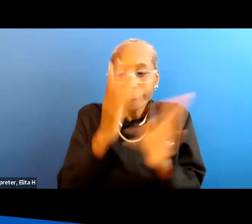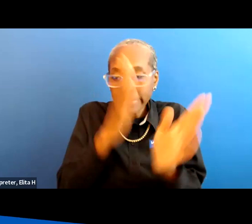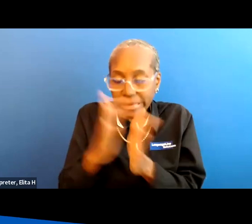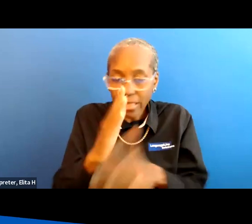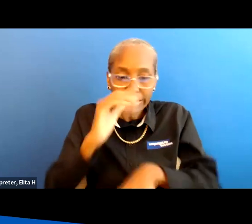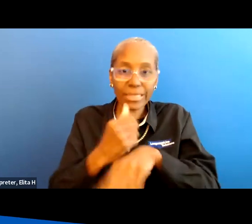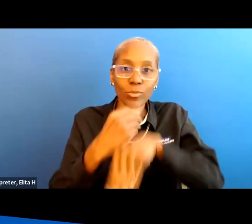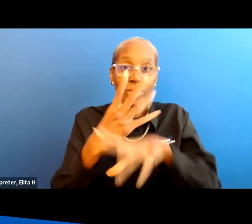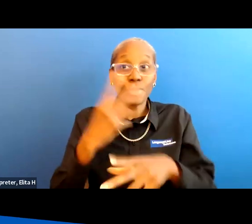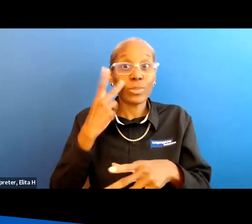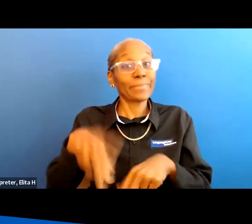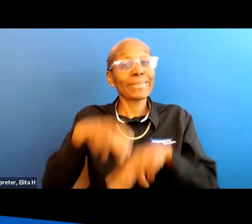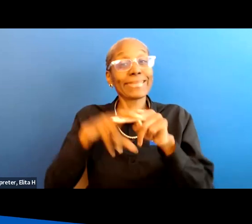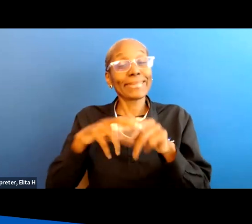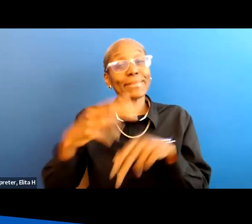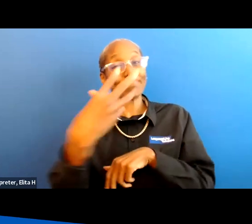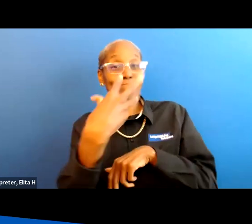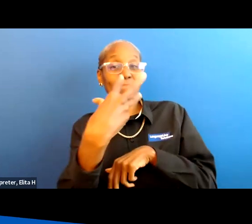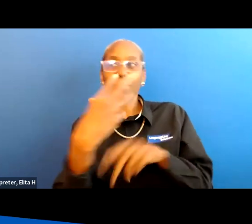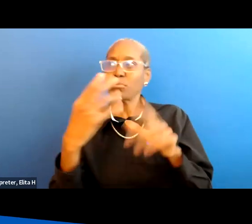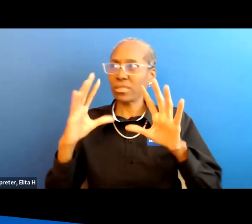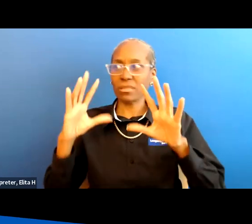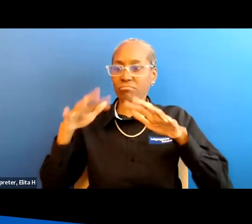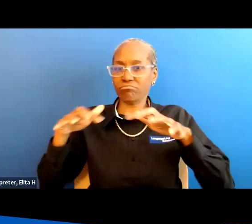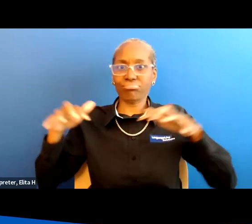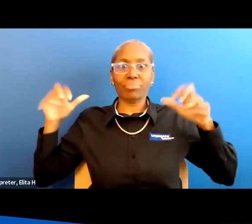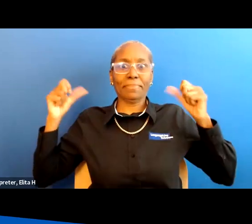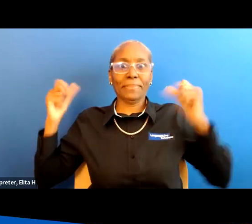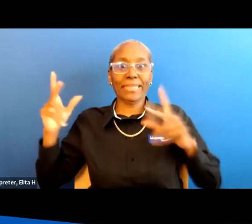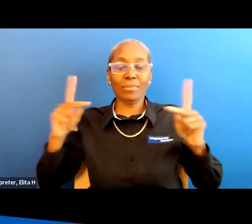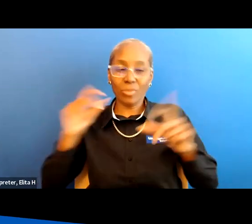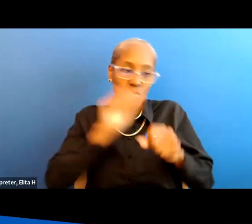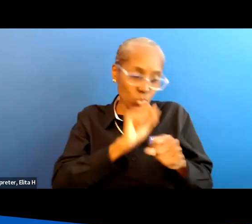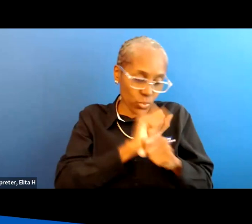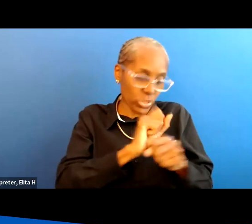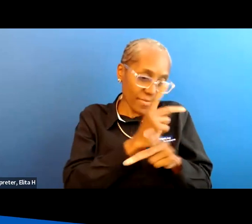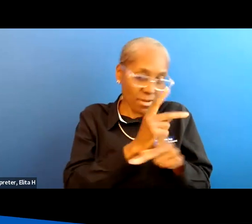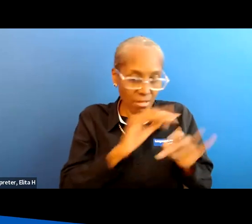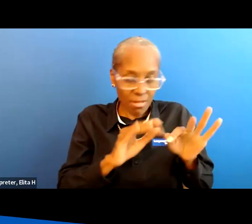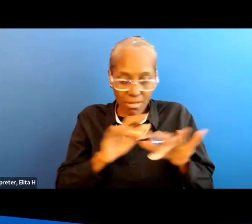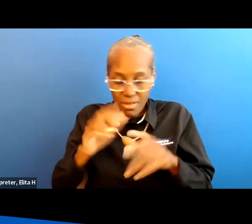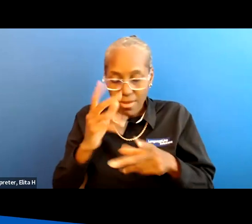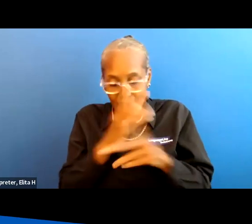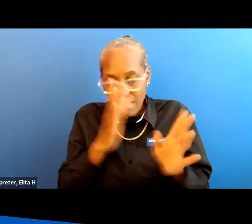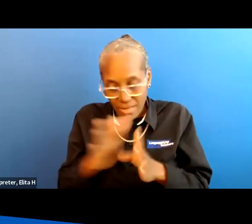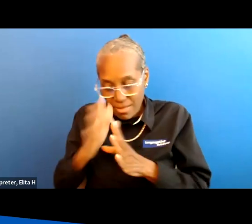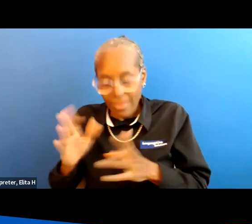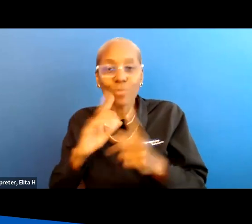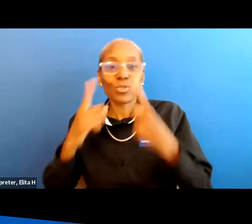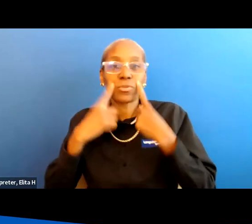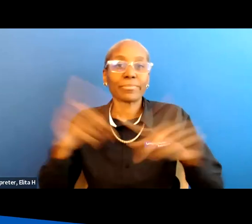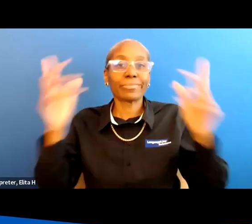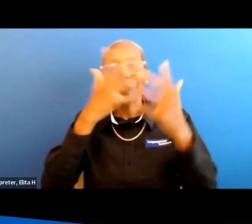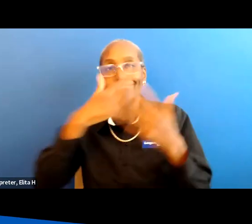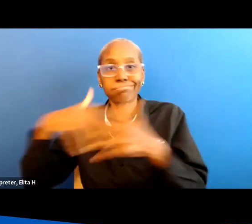know you see me sitting here but there's a whole group of people that work very very hard to make these webinars and to make them successful